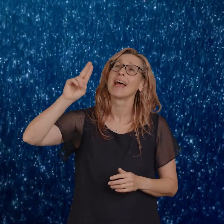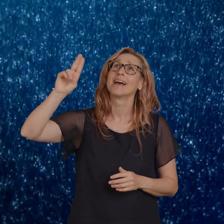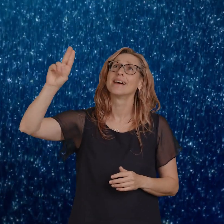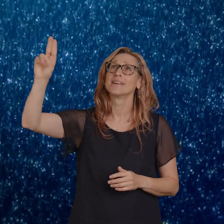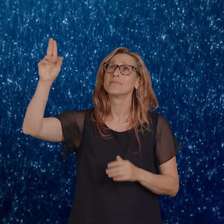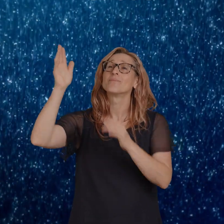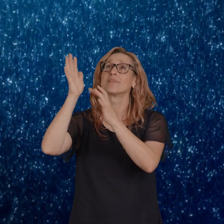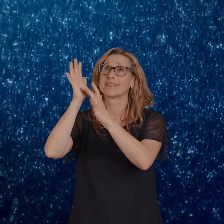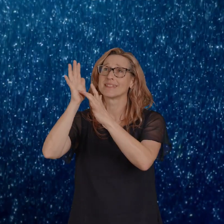Jesus,